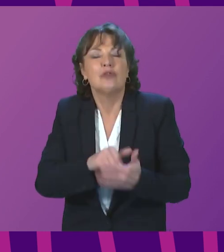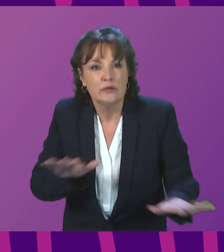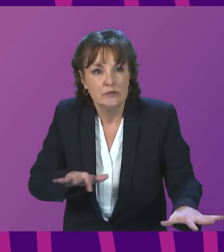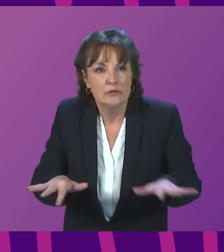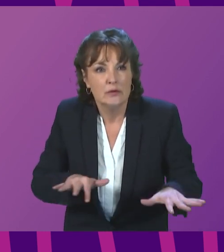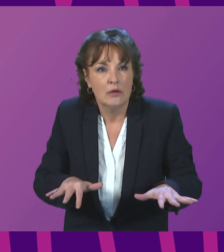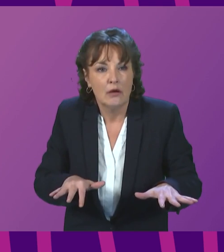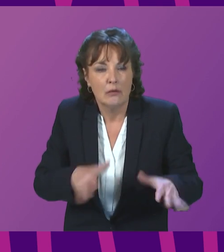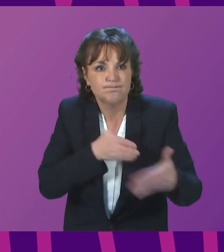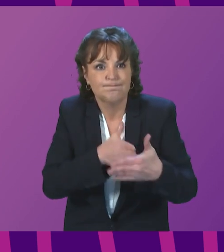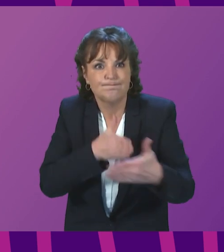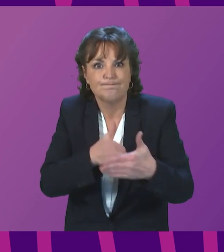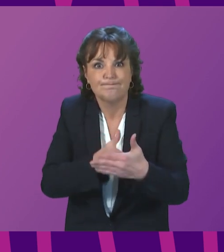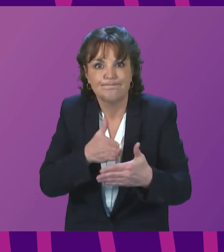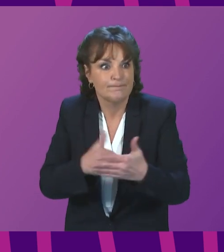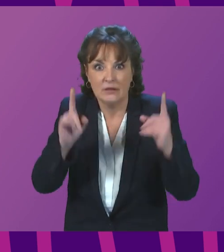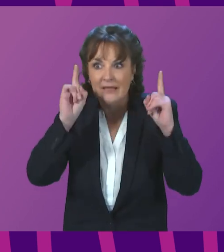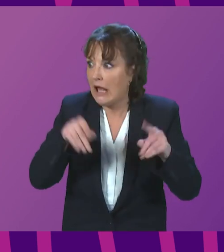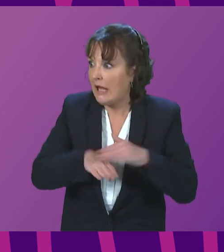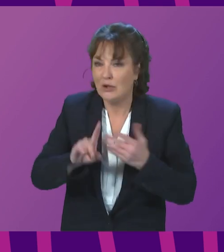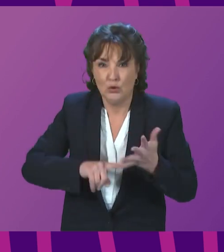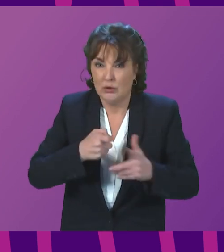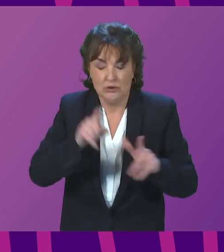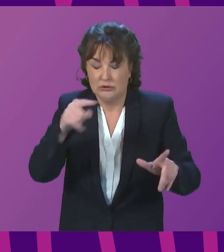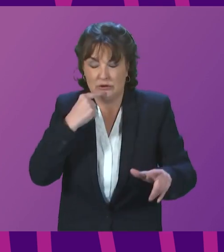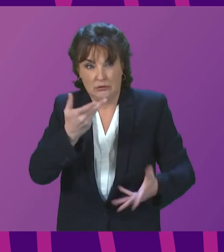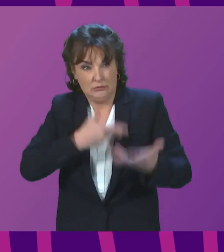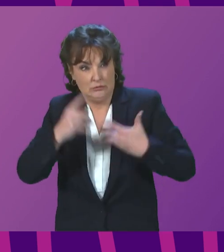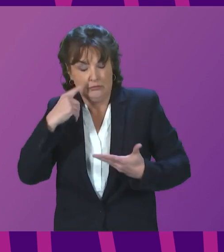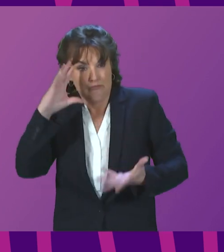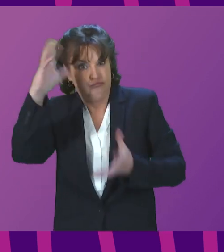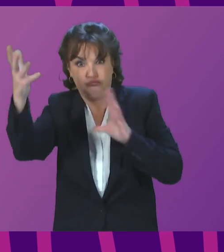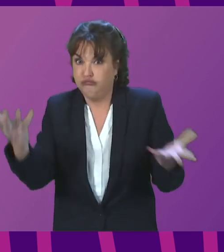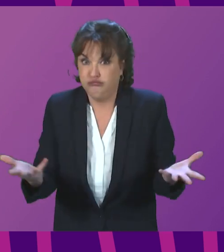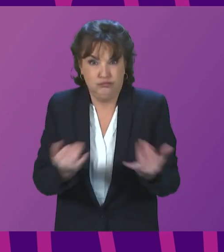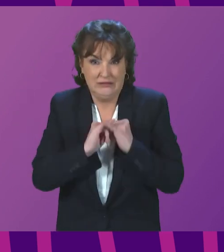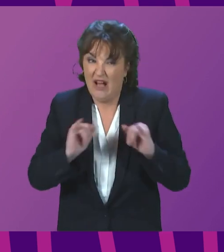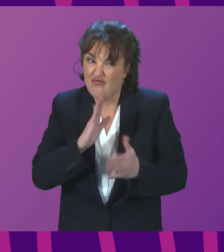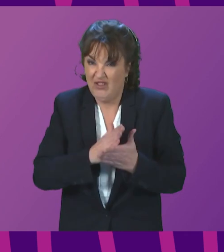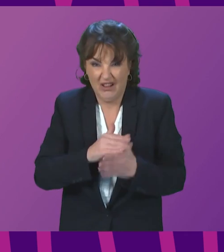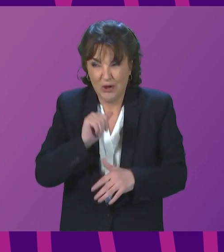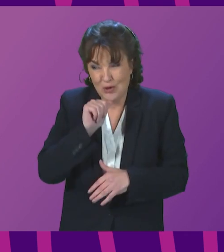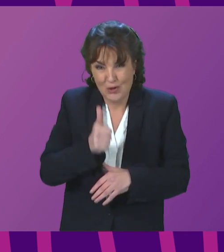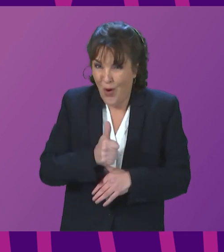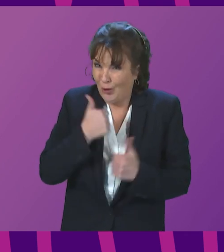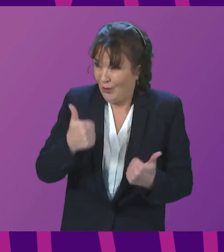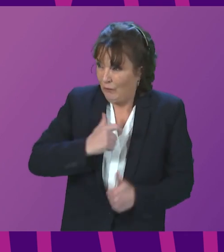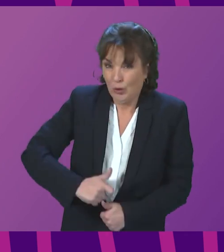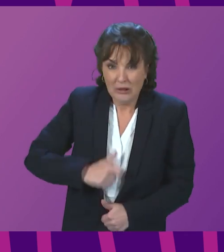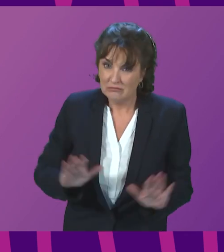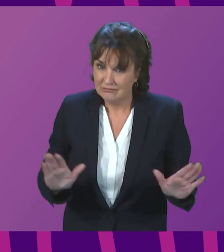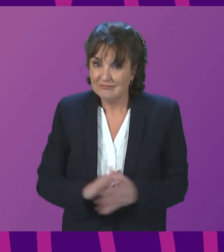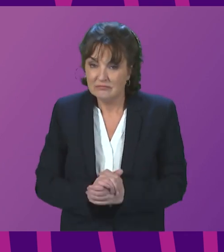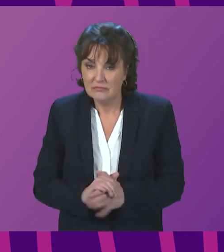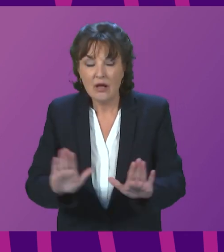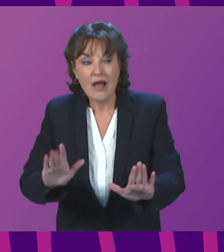to the UK was mind-boggling and inhumane in the circumstances. Now, I welcome, as I said earlier on, the movement we